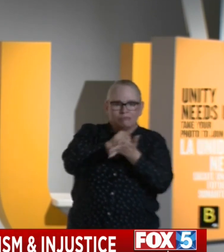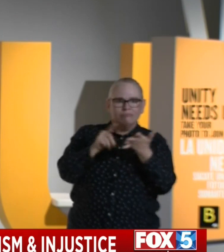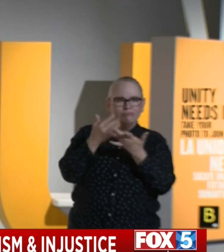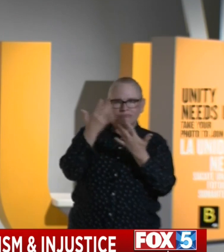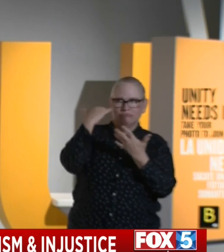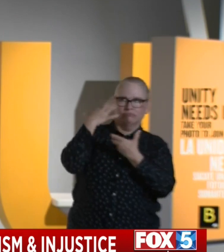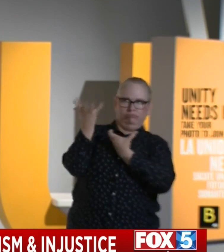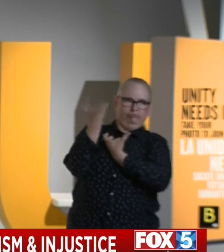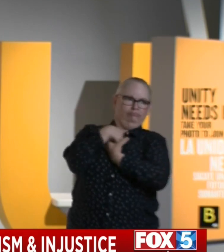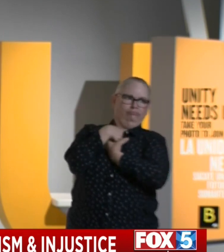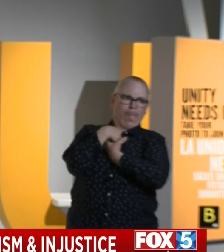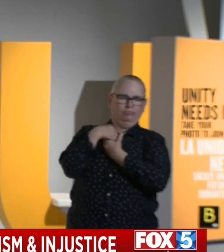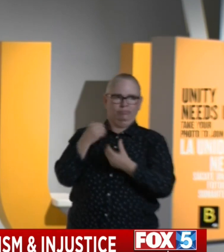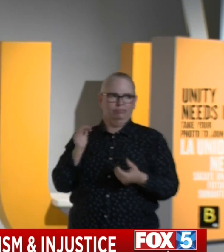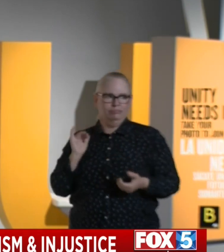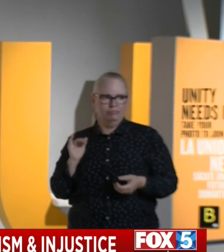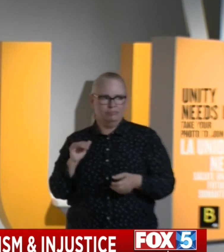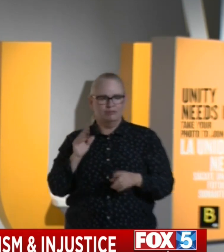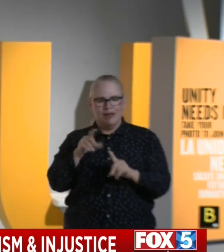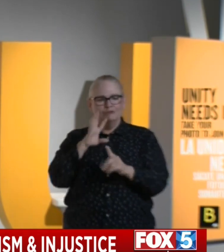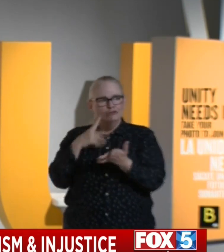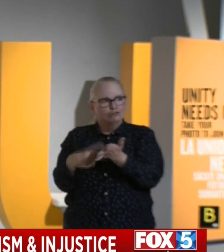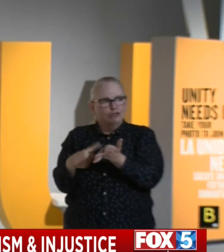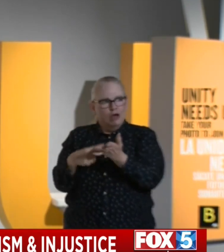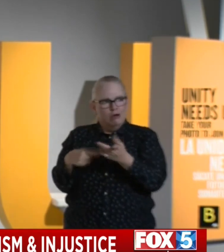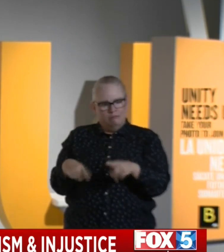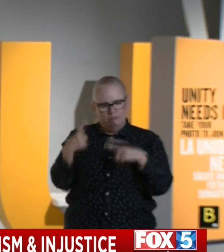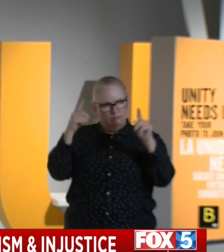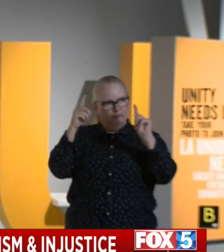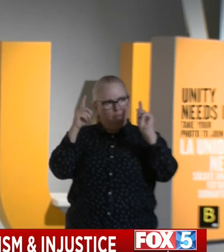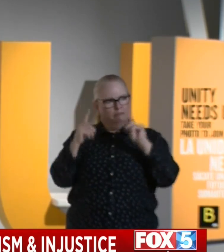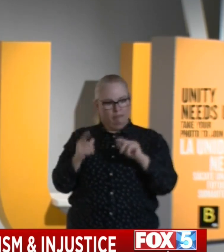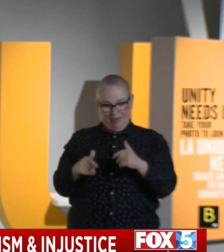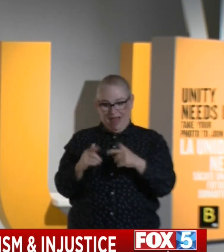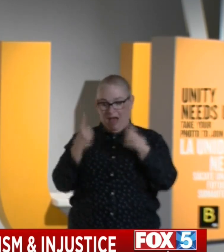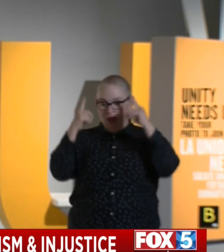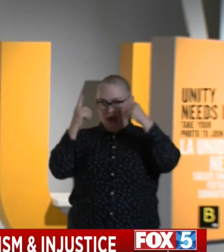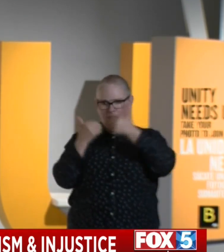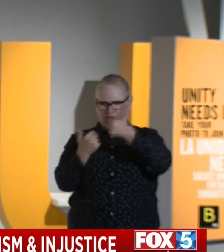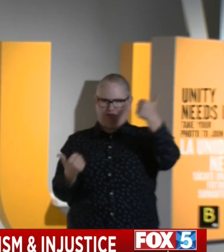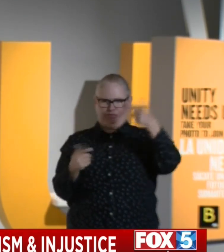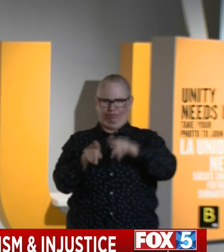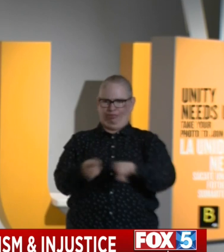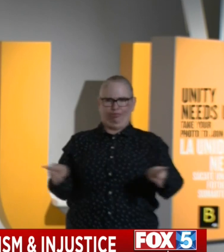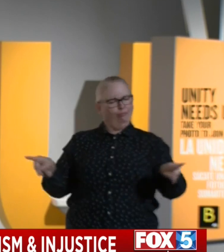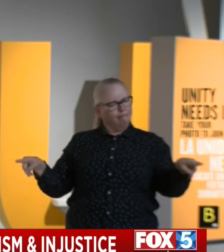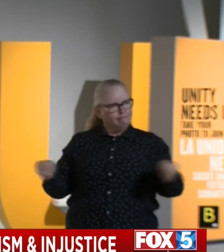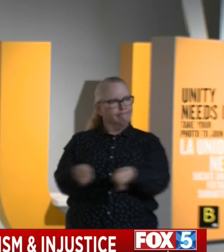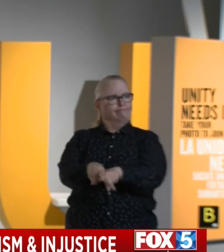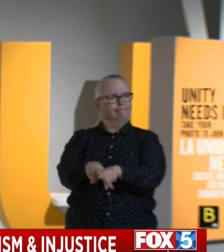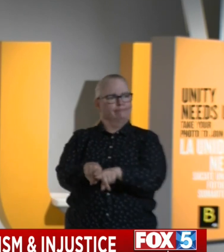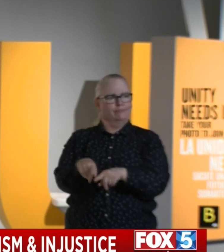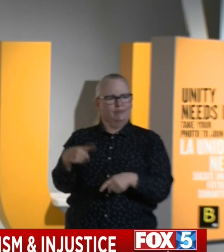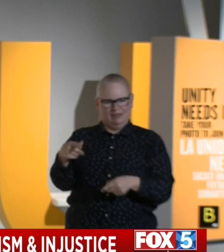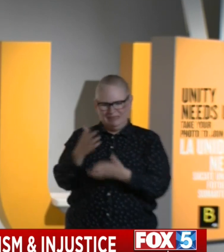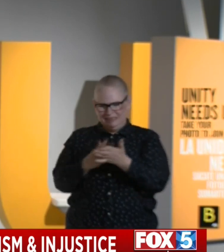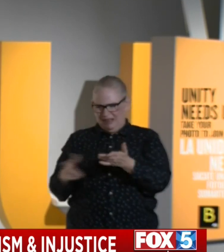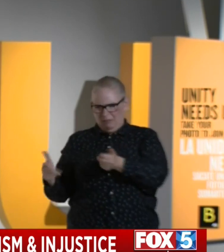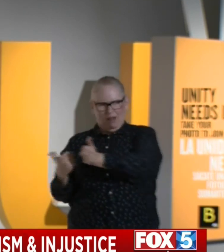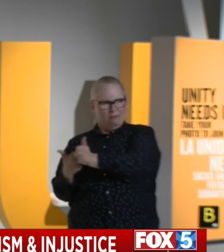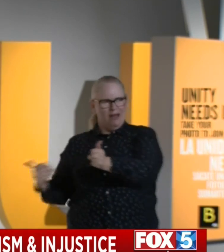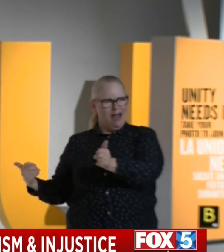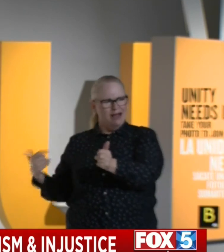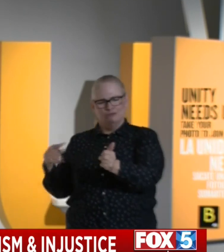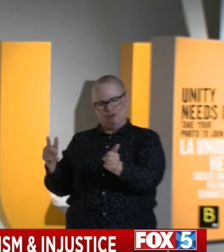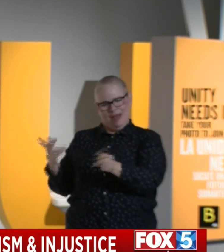with the achievement gap, but we know that people aren't left behind in society. They start behind in society. So if we're going to get serious about